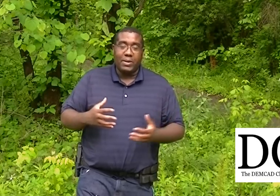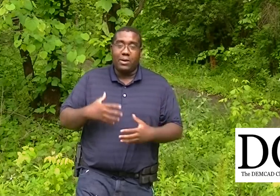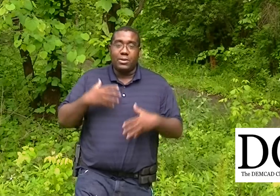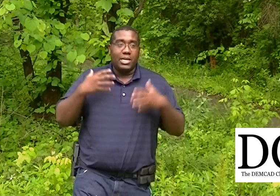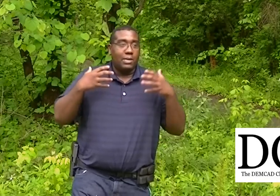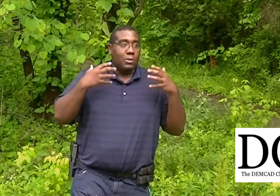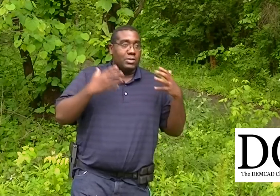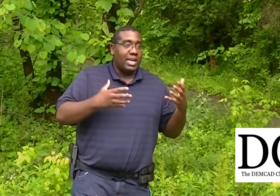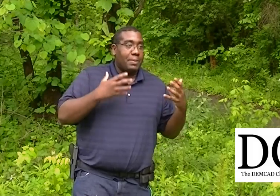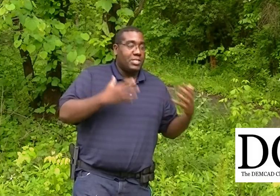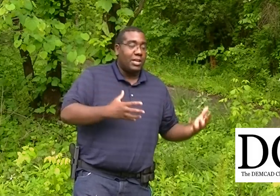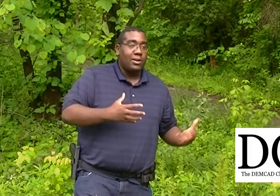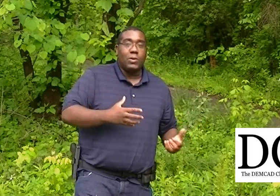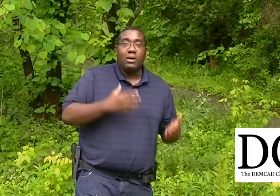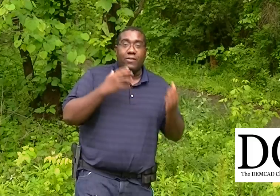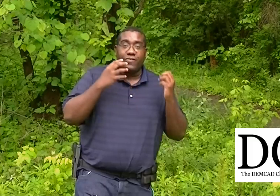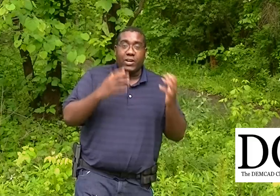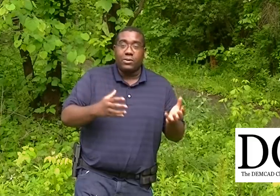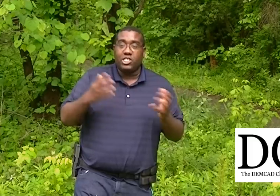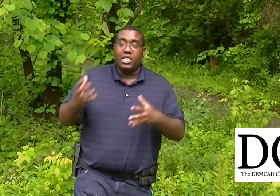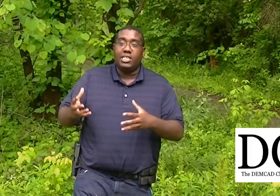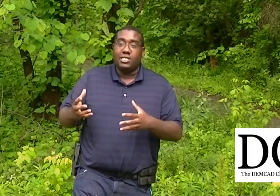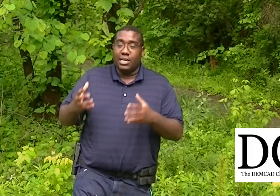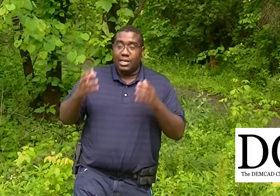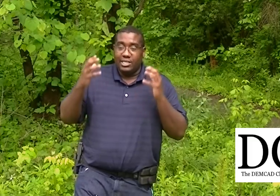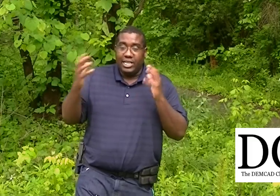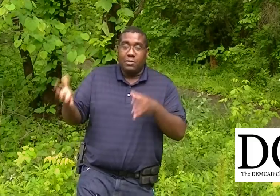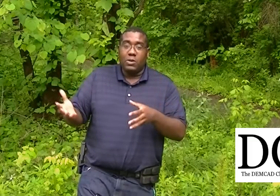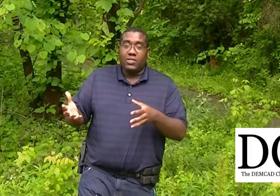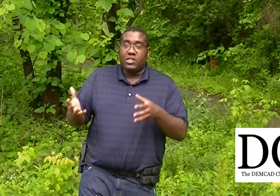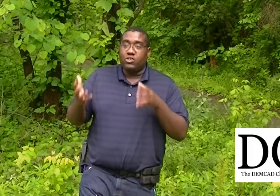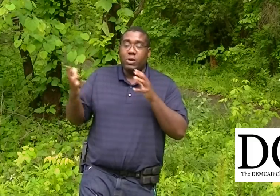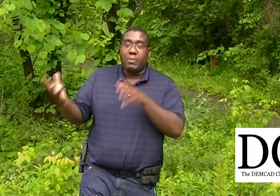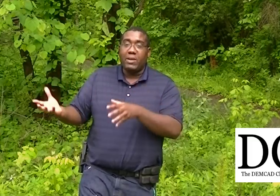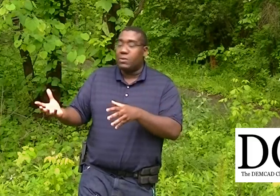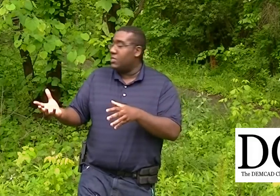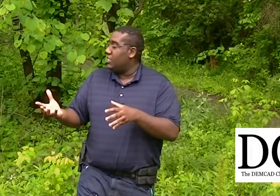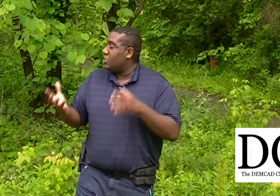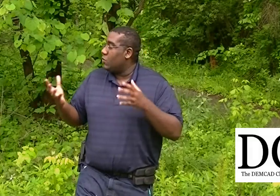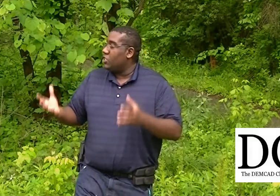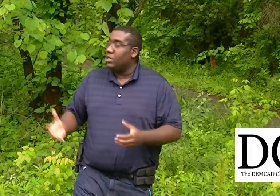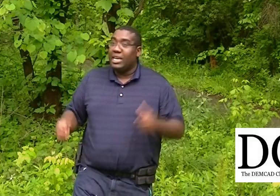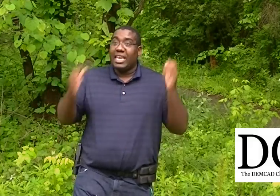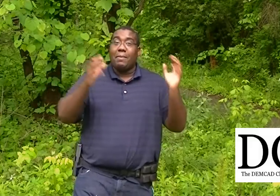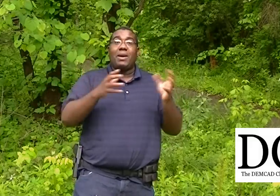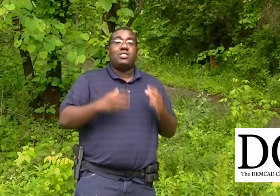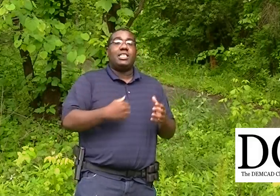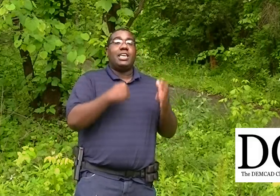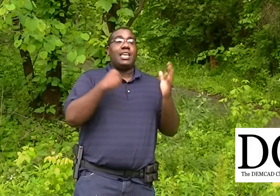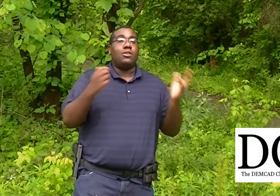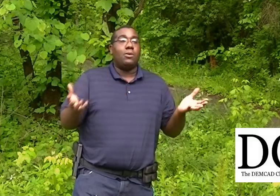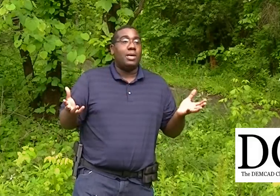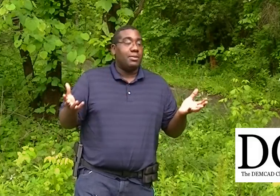about what was gonna happen to the art. Well, a federal judge dealing with the Detroit bankruptcy situation came out and said that, hey, you know what?